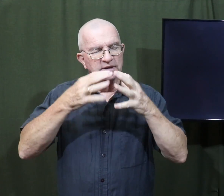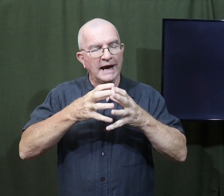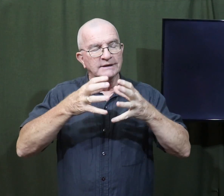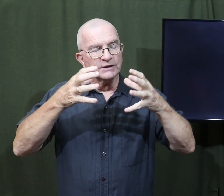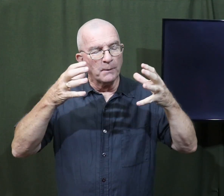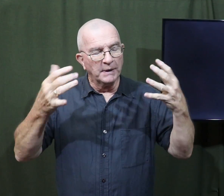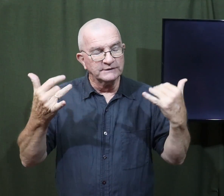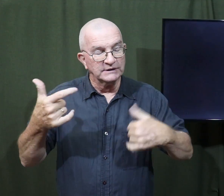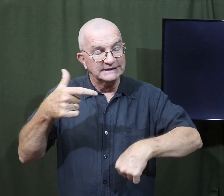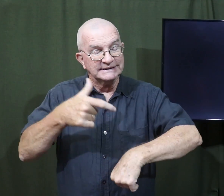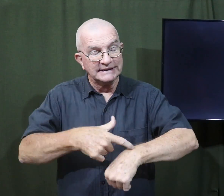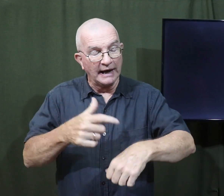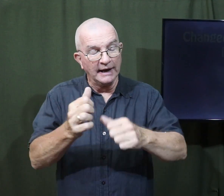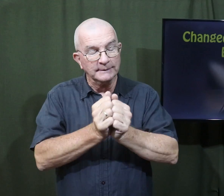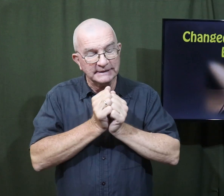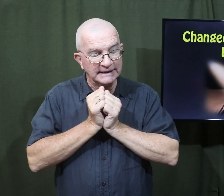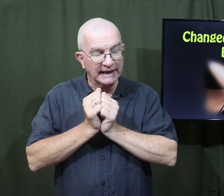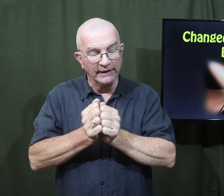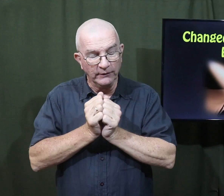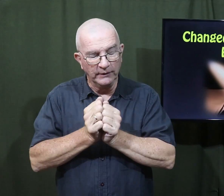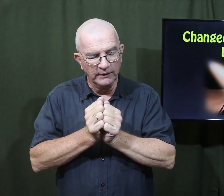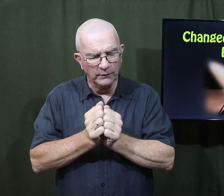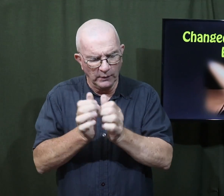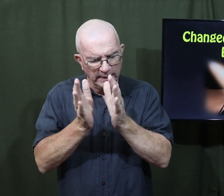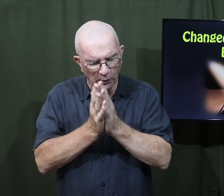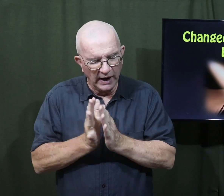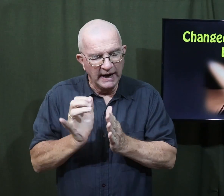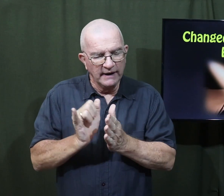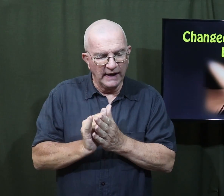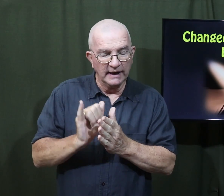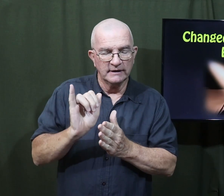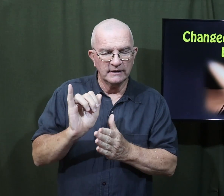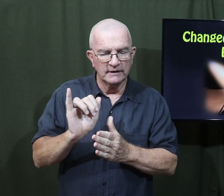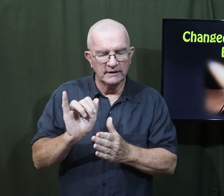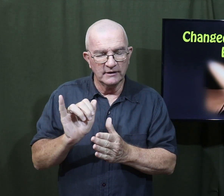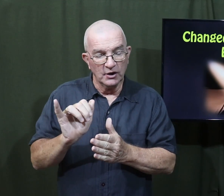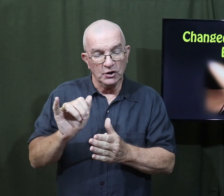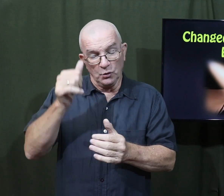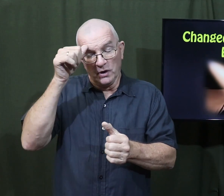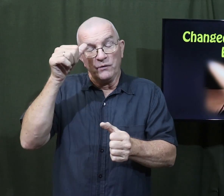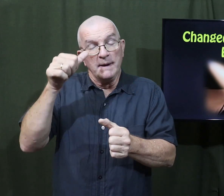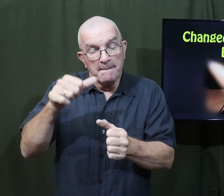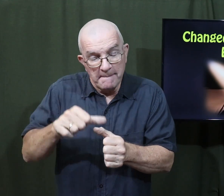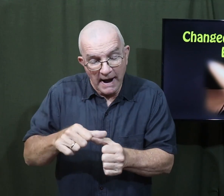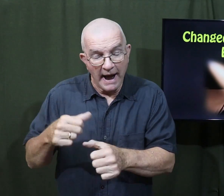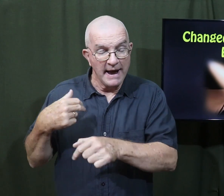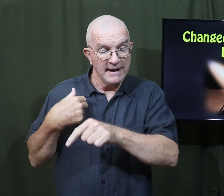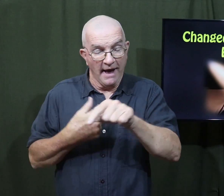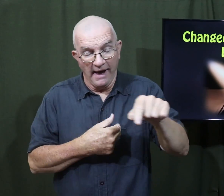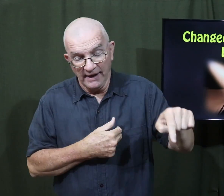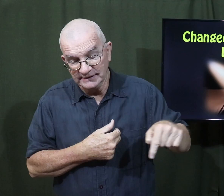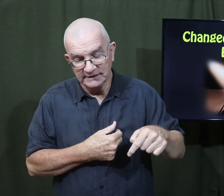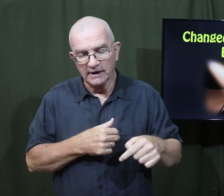thank you so much for this time together. We pray that you would remind us